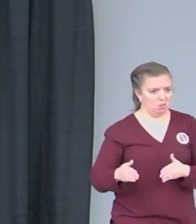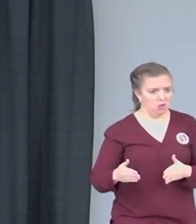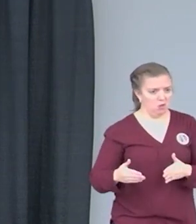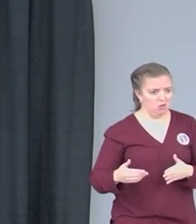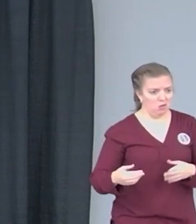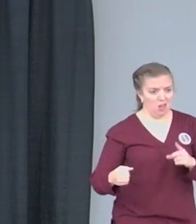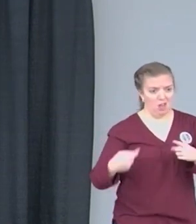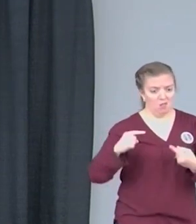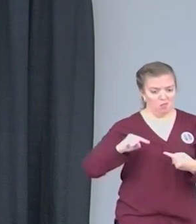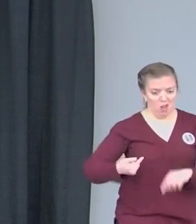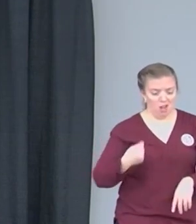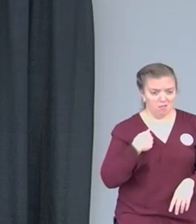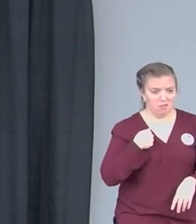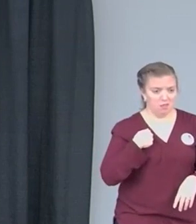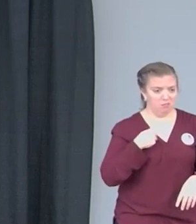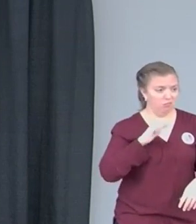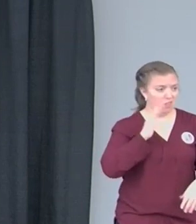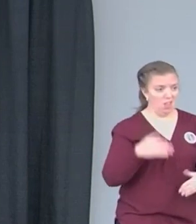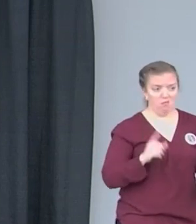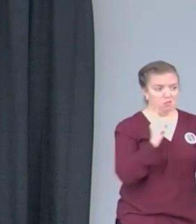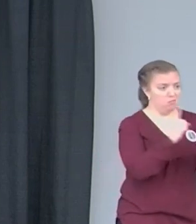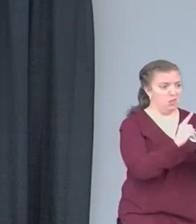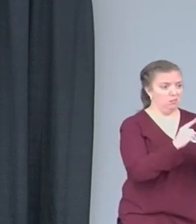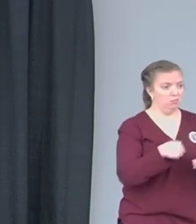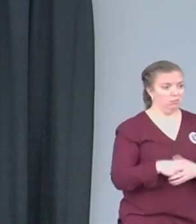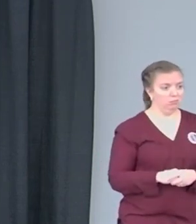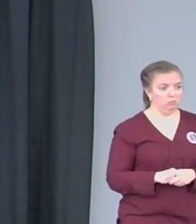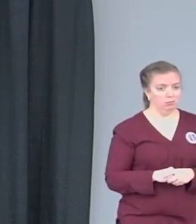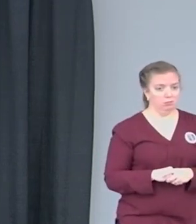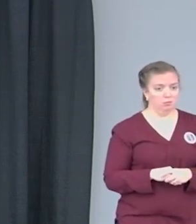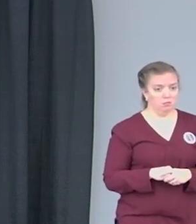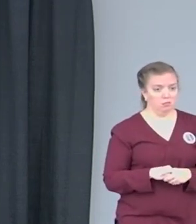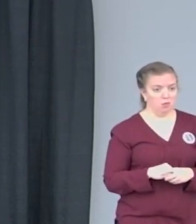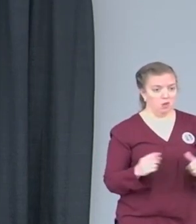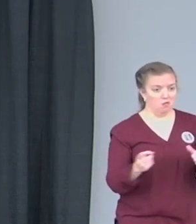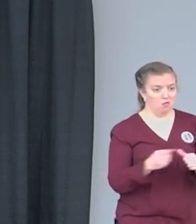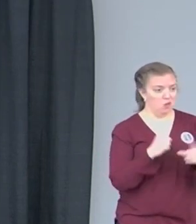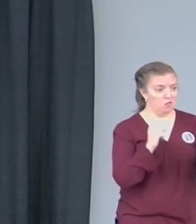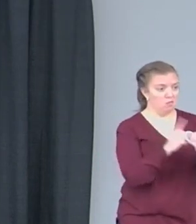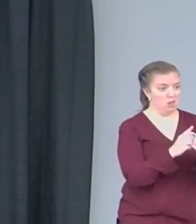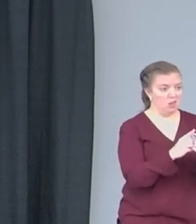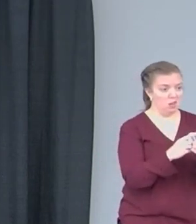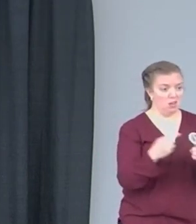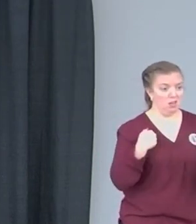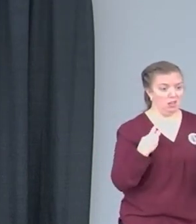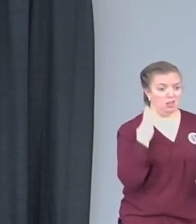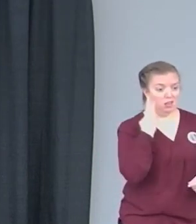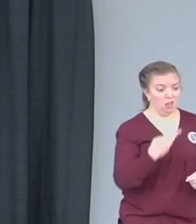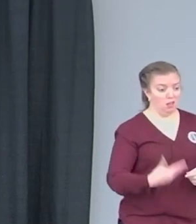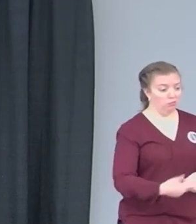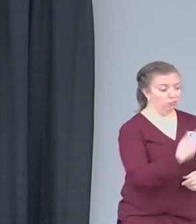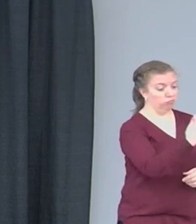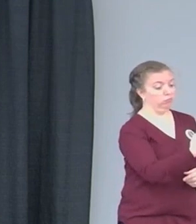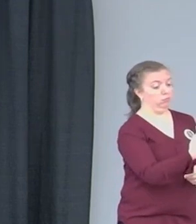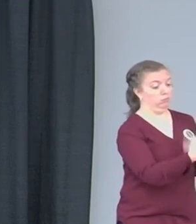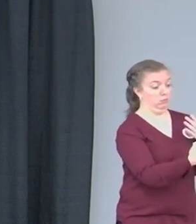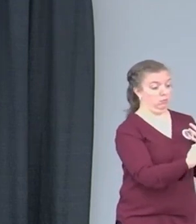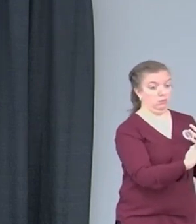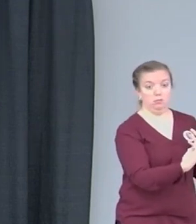Never met him a day in my life. First time seeing him was the first time when I looked at the barrel of the gun. All right?